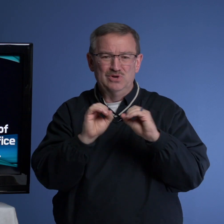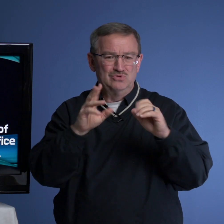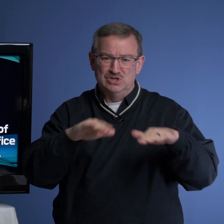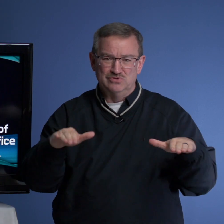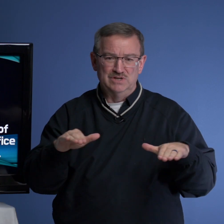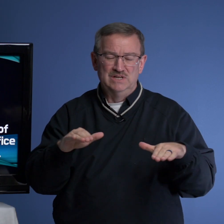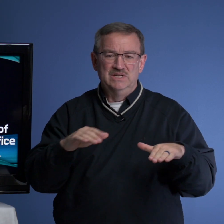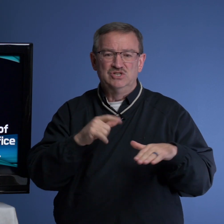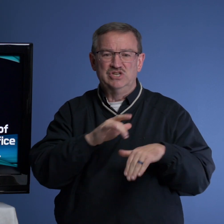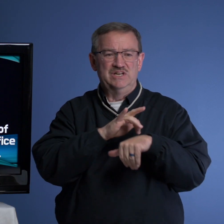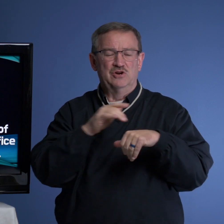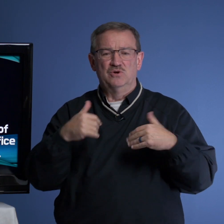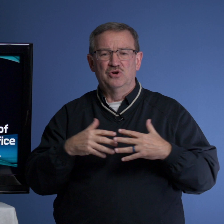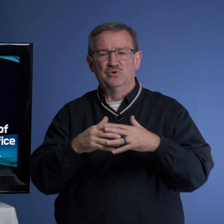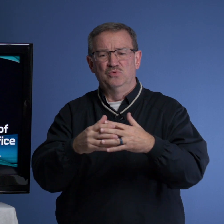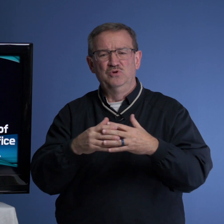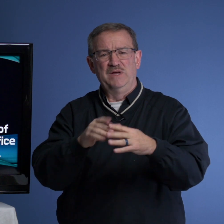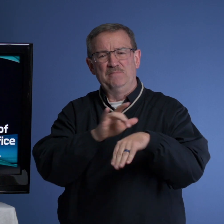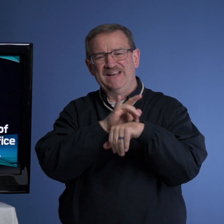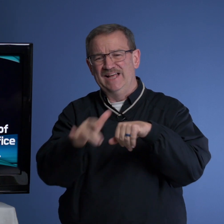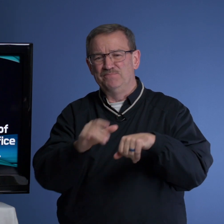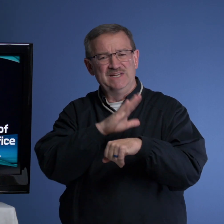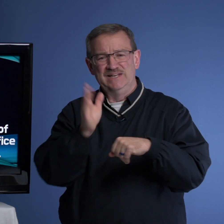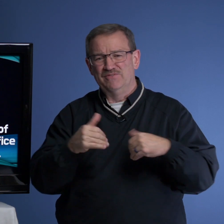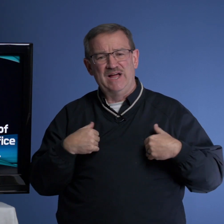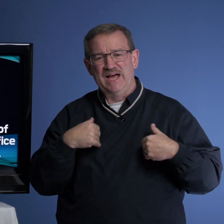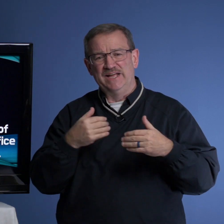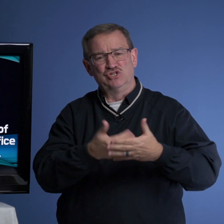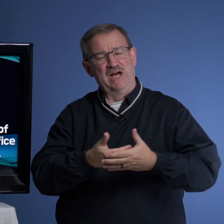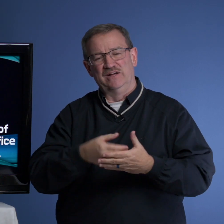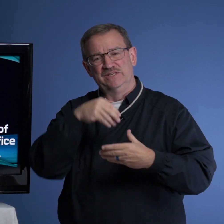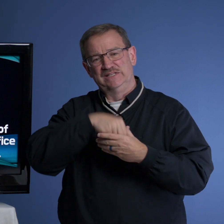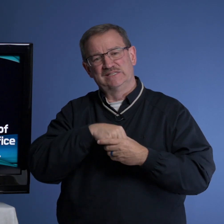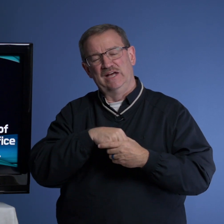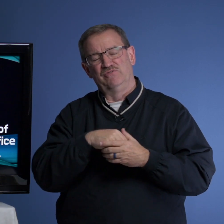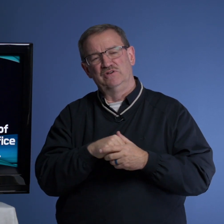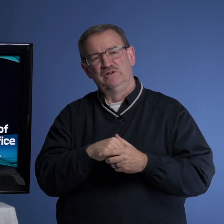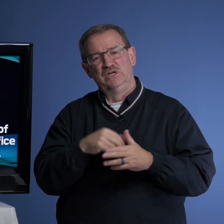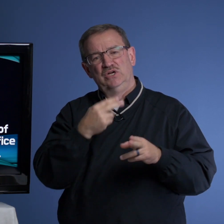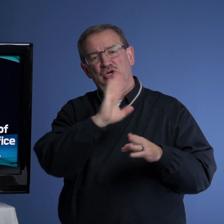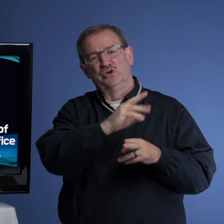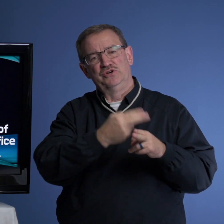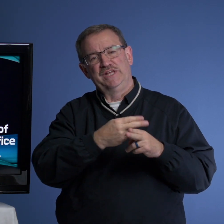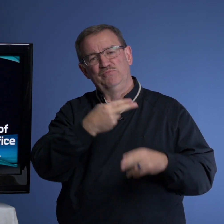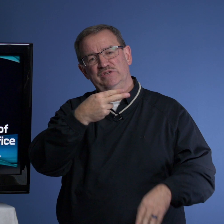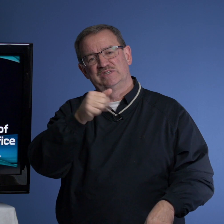no children. Her womb had been empty. Never had a child inside of her. Her name was